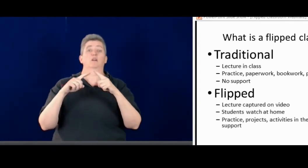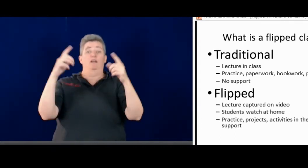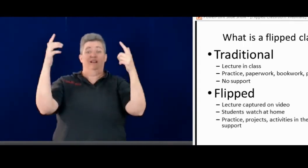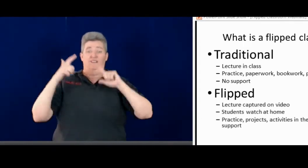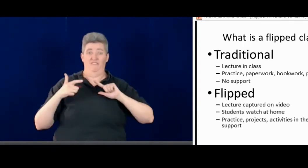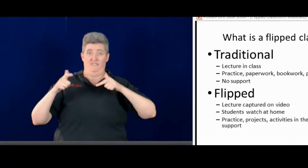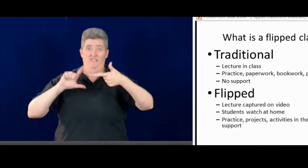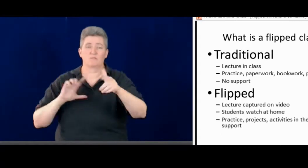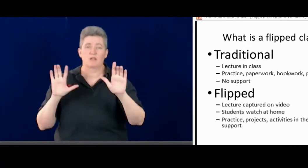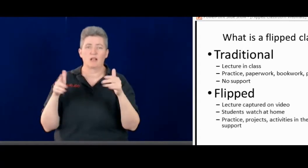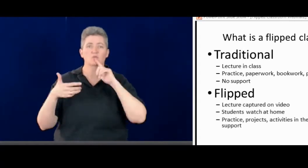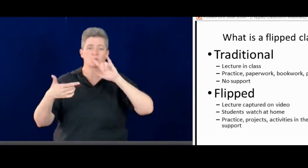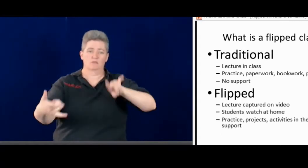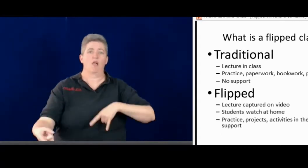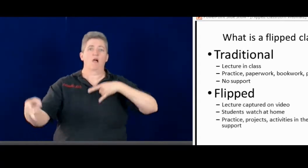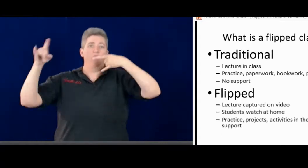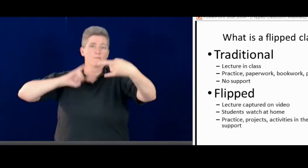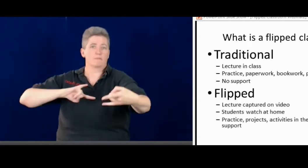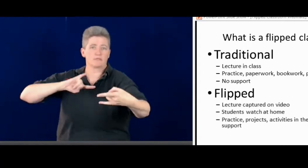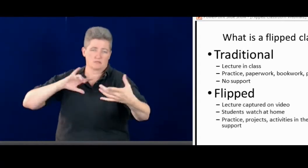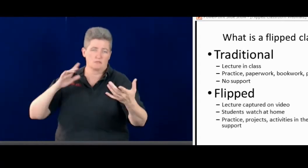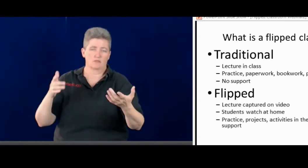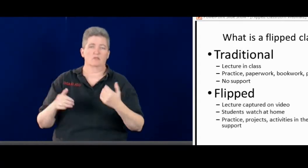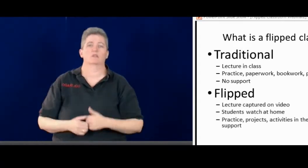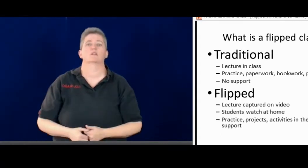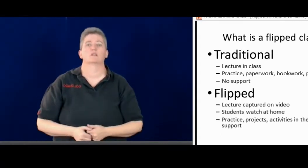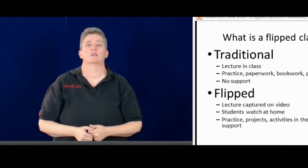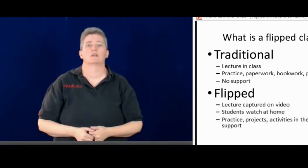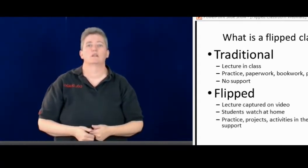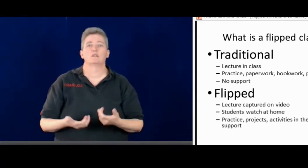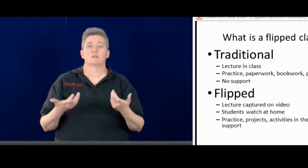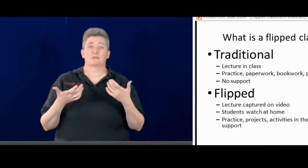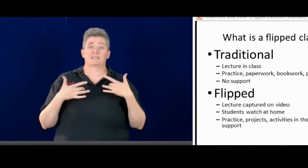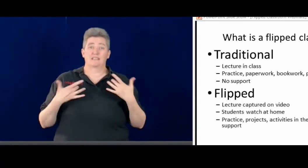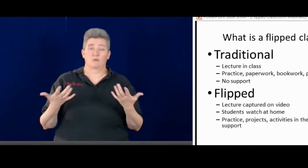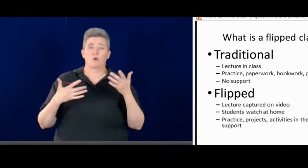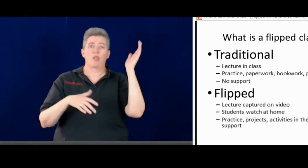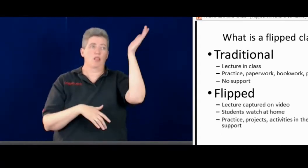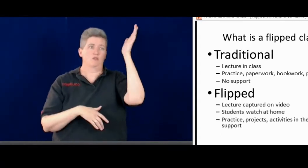lot of support. In the flipped classroom, that's opposite.